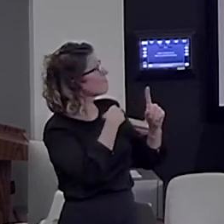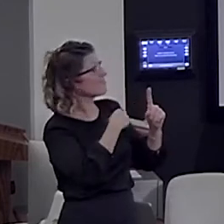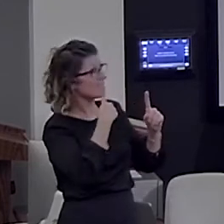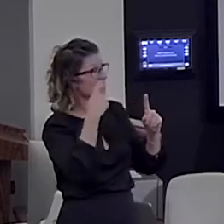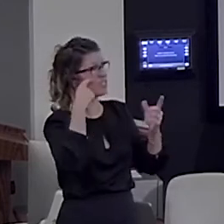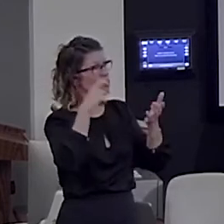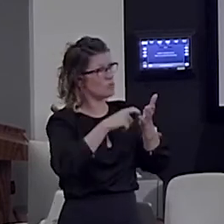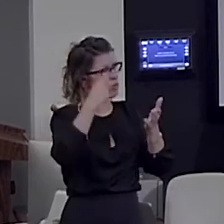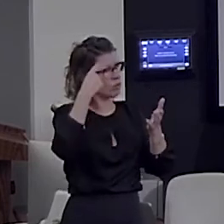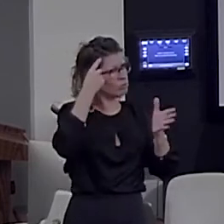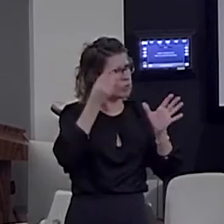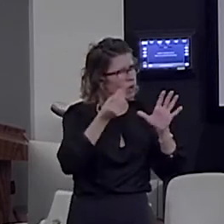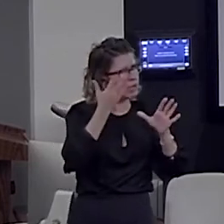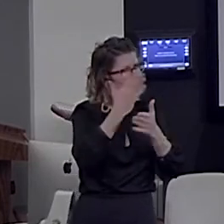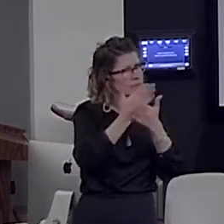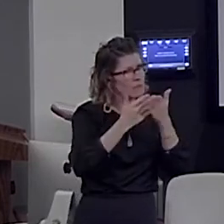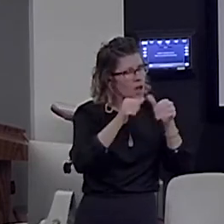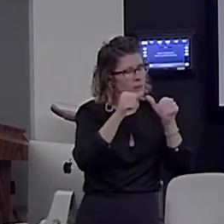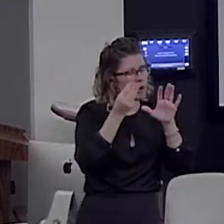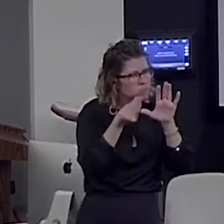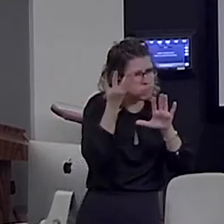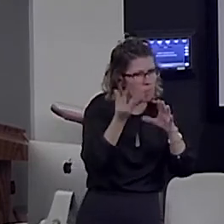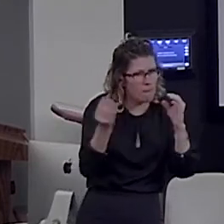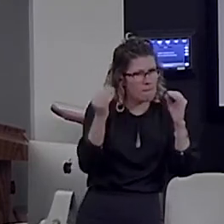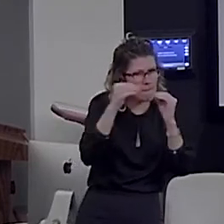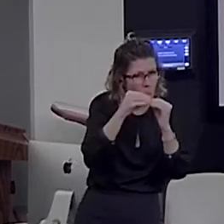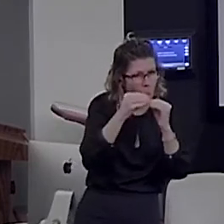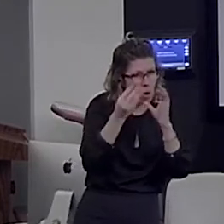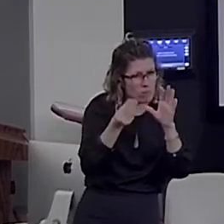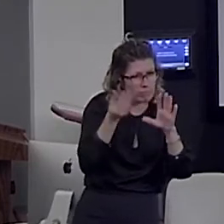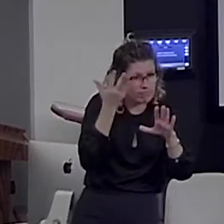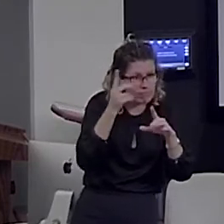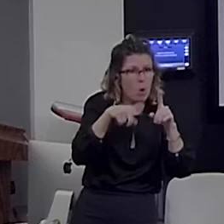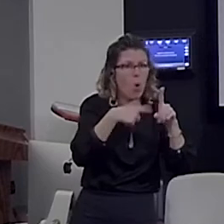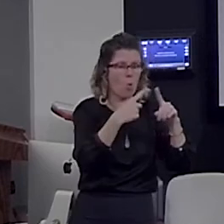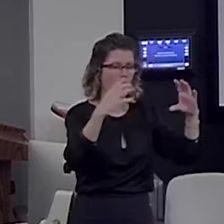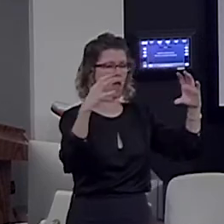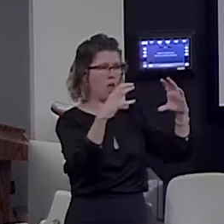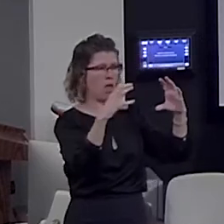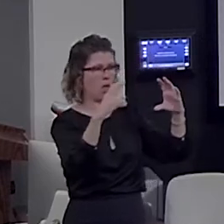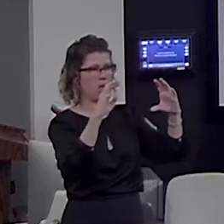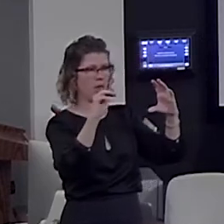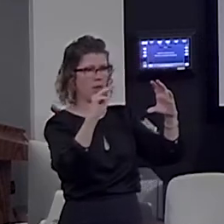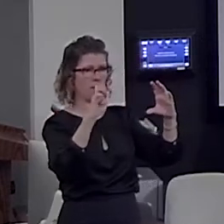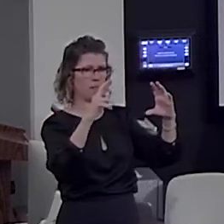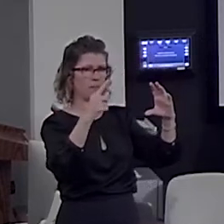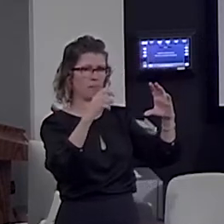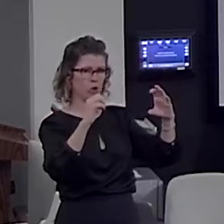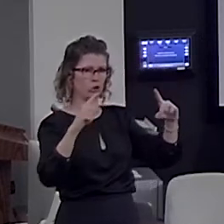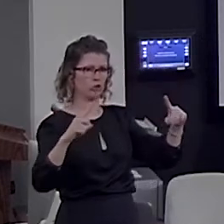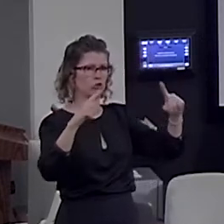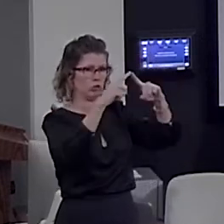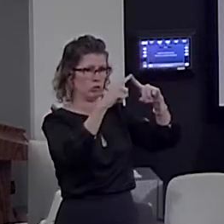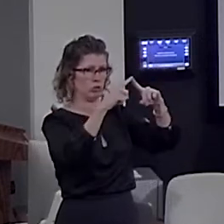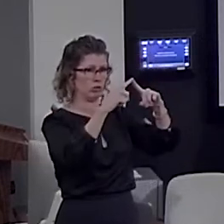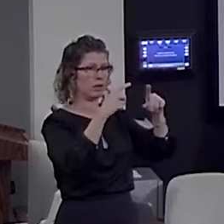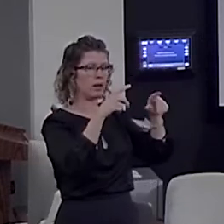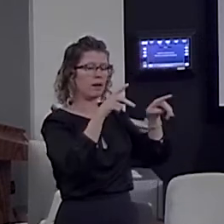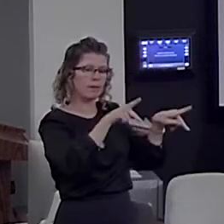burst of activity at the time of the constituent closure, the merge. And it was proportional to constituent length. So, you see at the end of